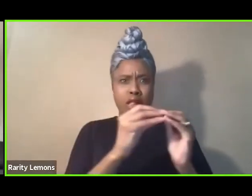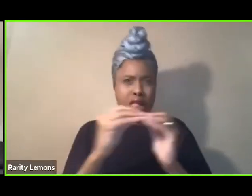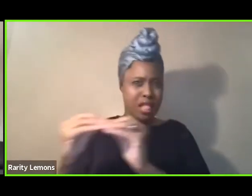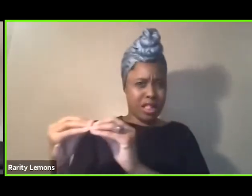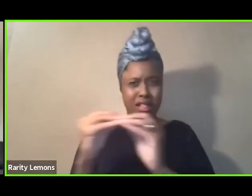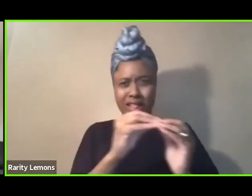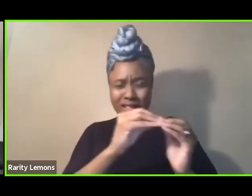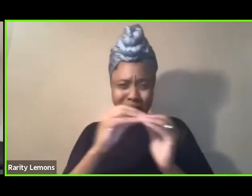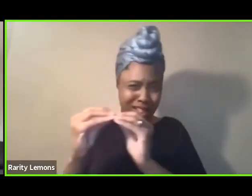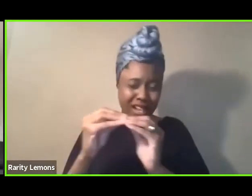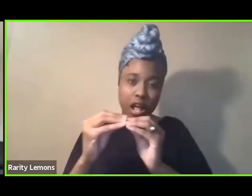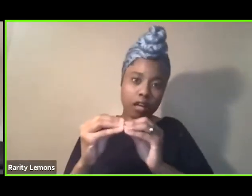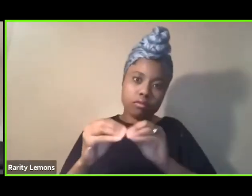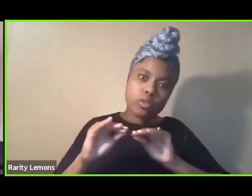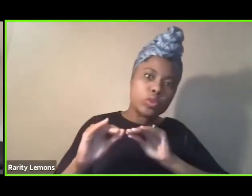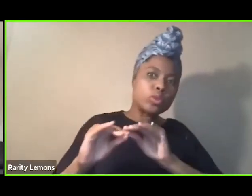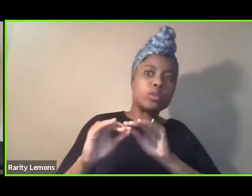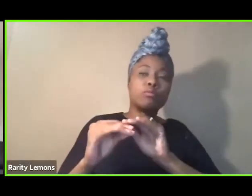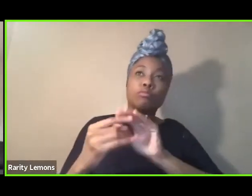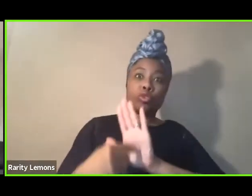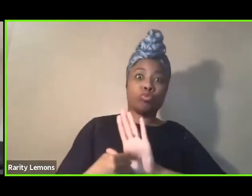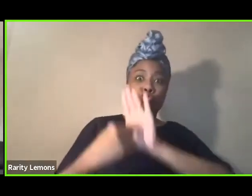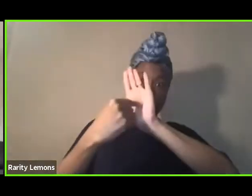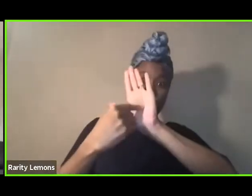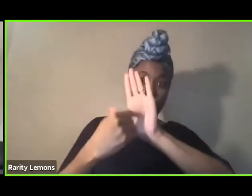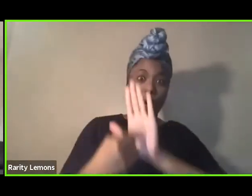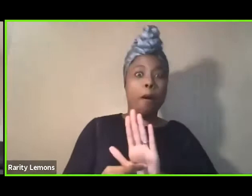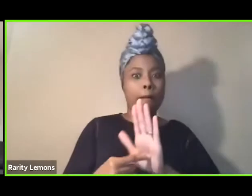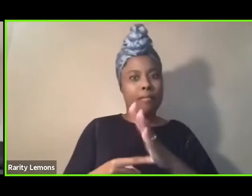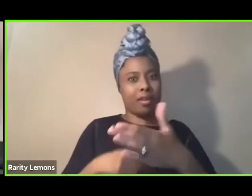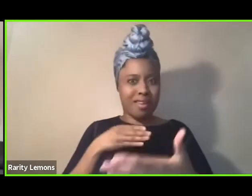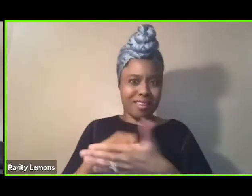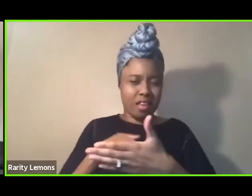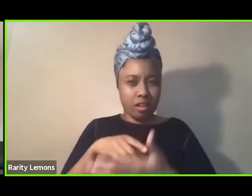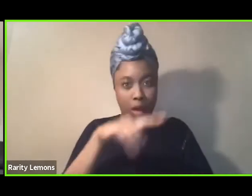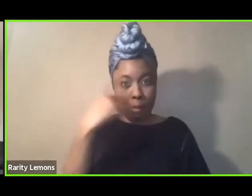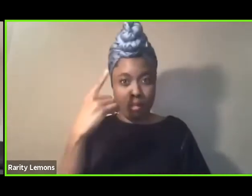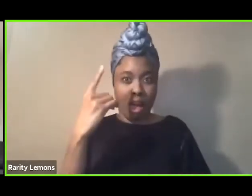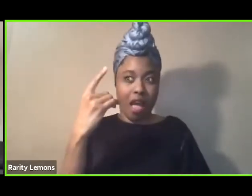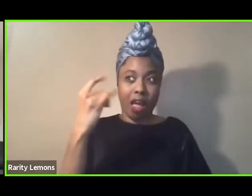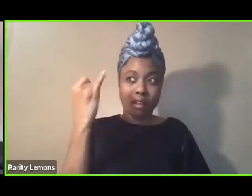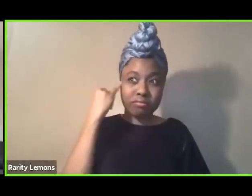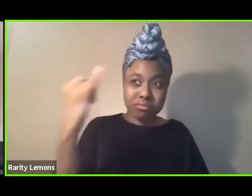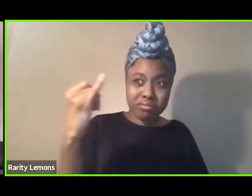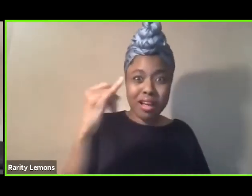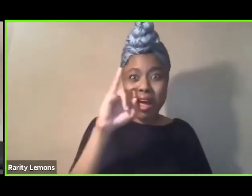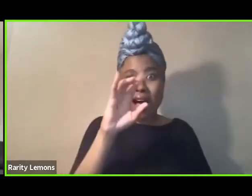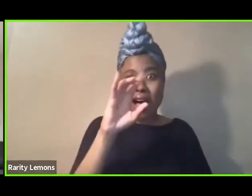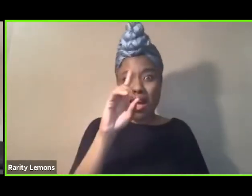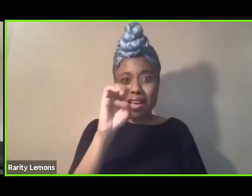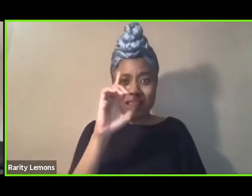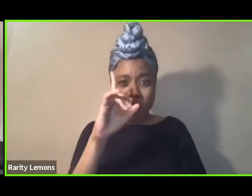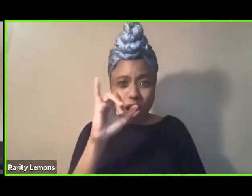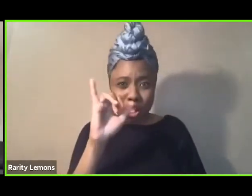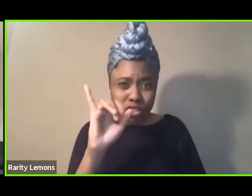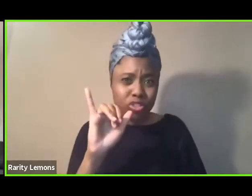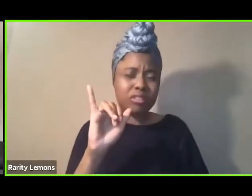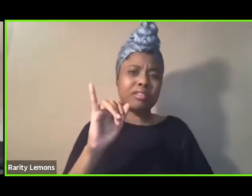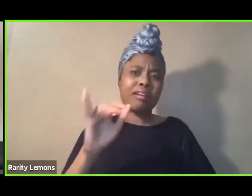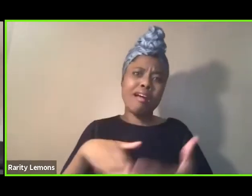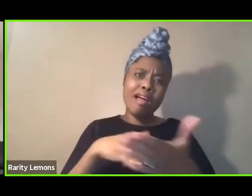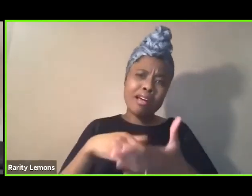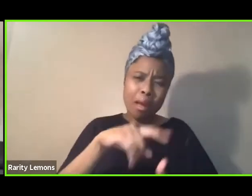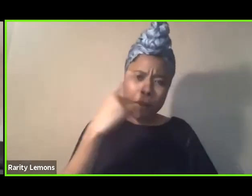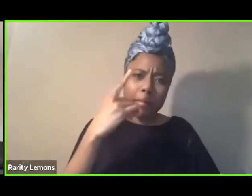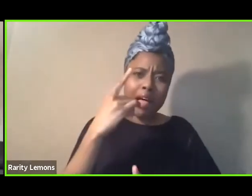This movement is holding up a mirror to anti-Black ideologies, anti-Black institutions, anti-Black